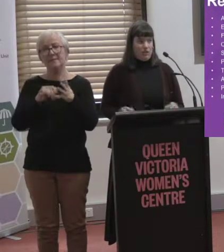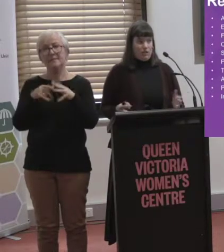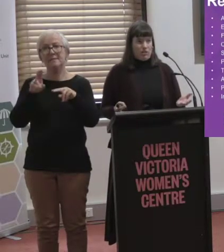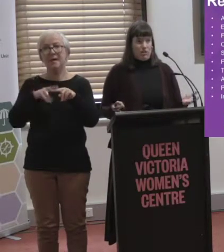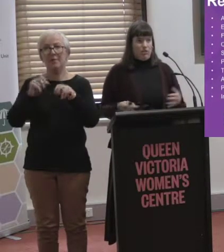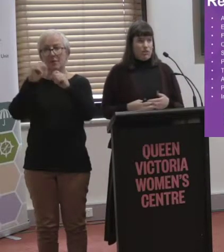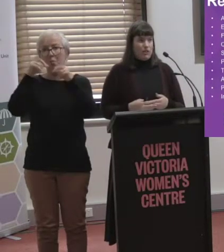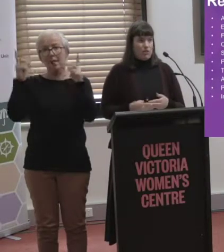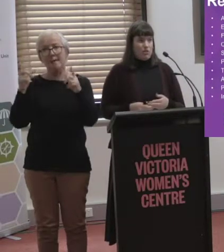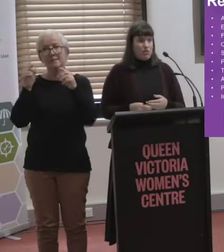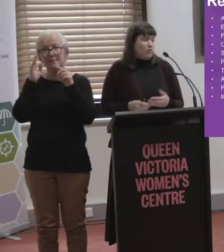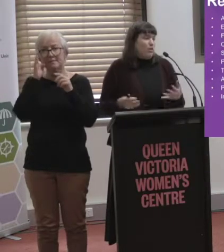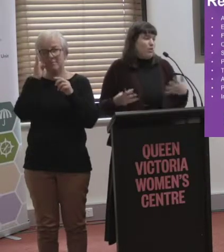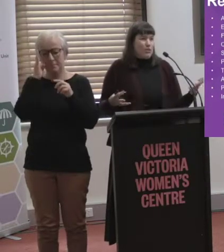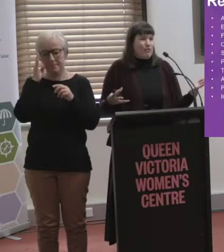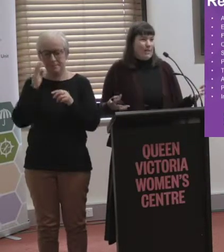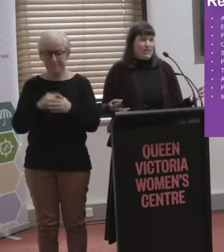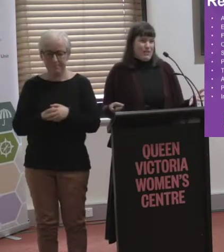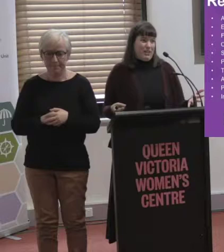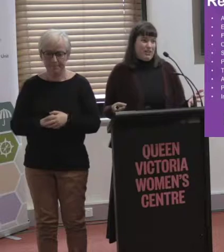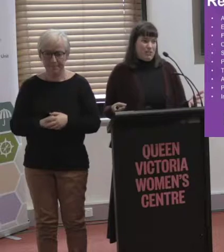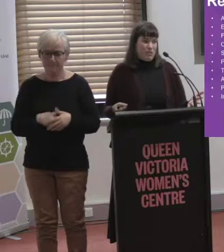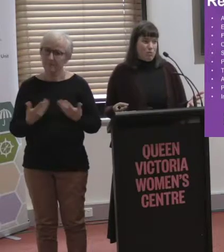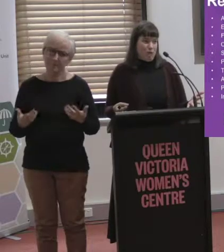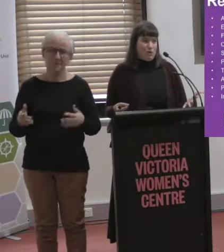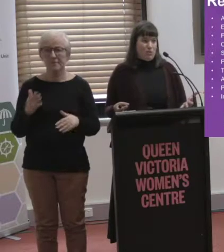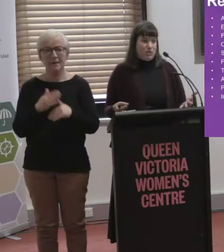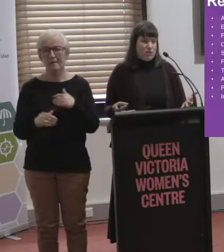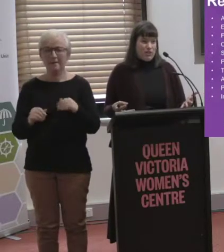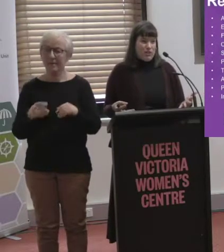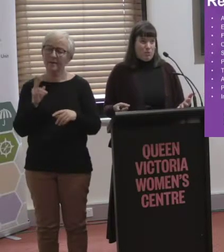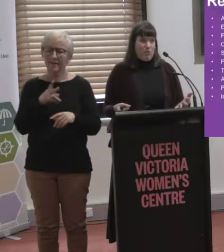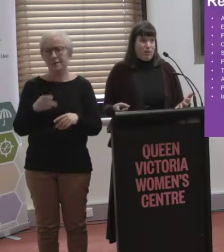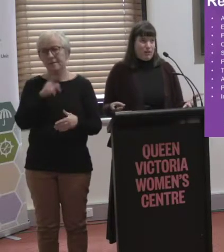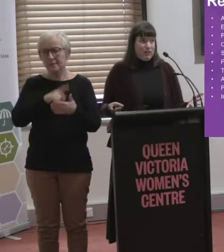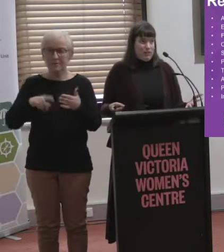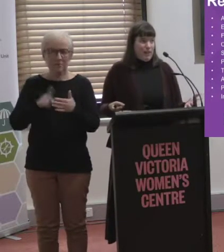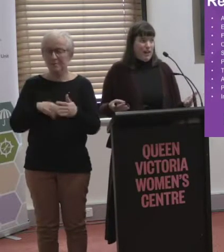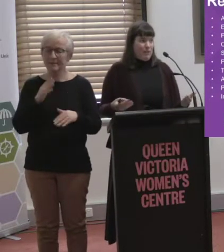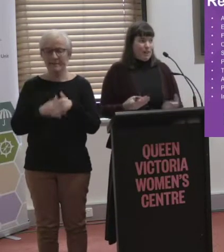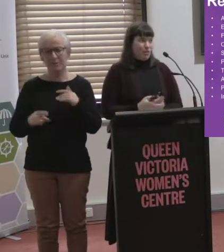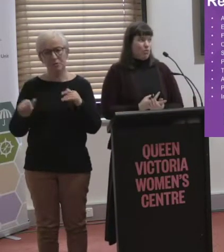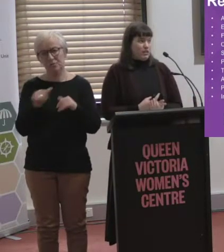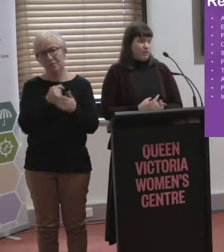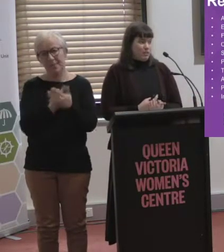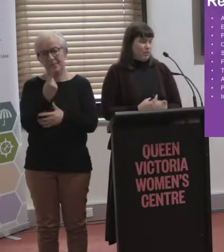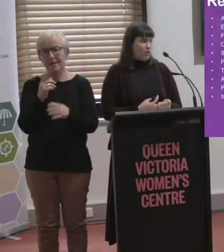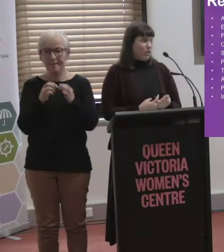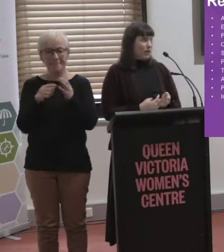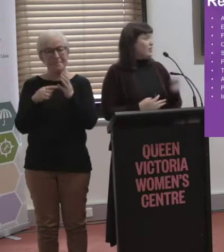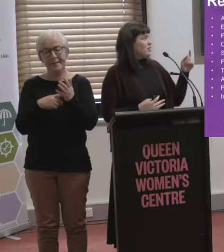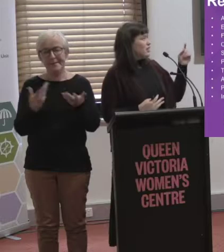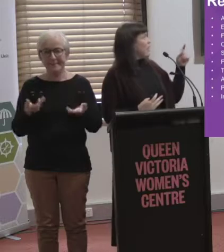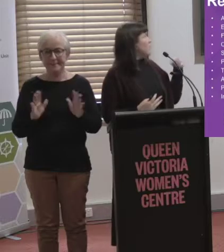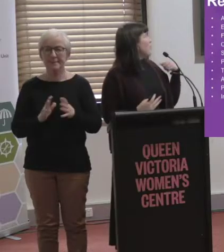you shouldn't face discrimination from the general public when you're using transport or ever, and all staff members.